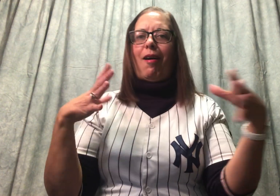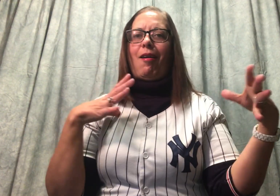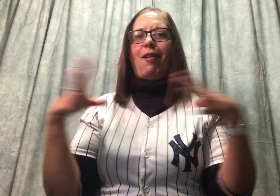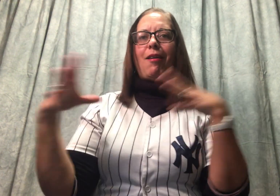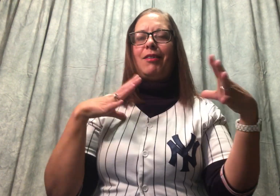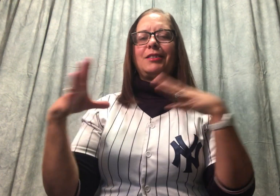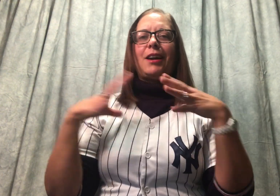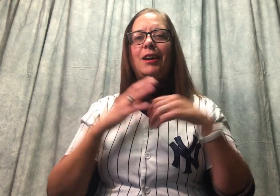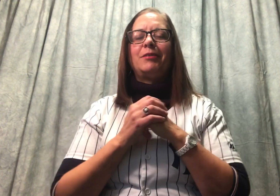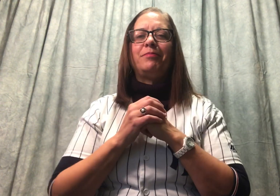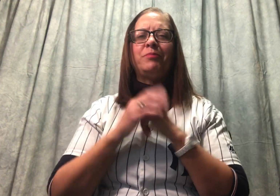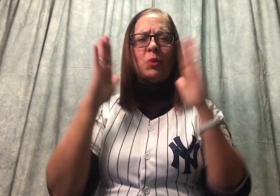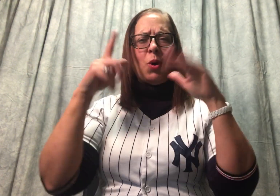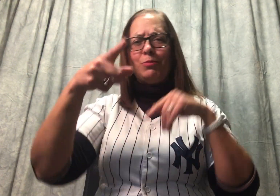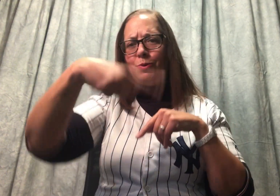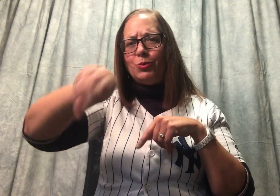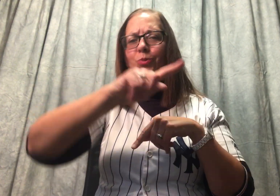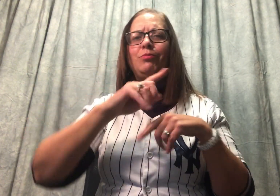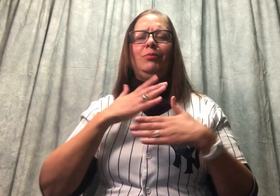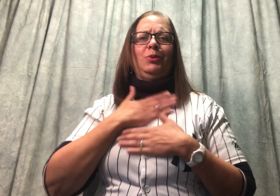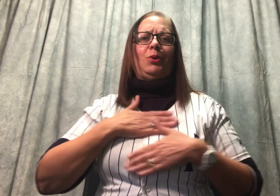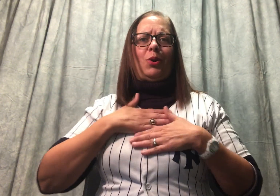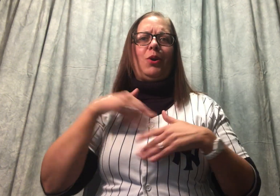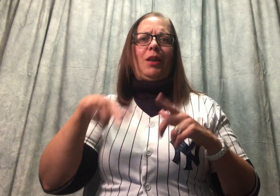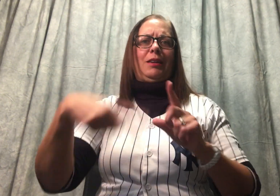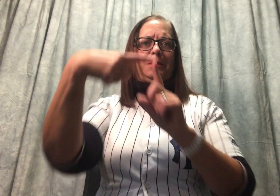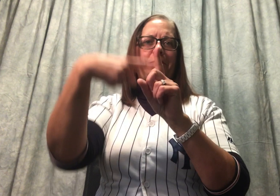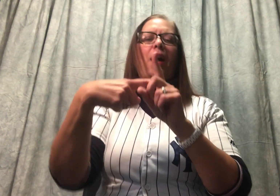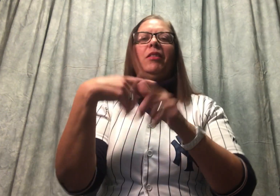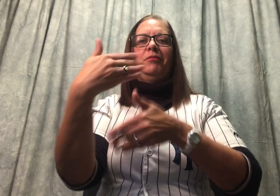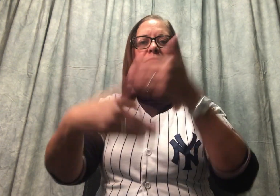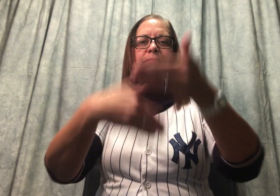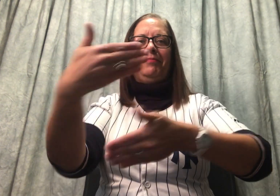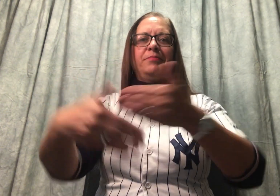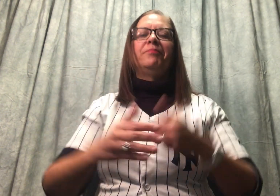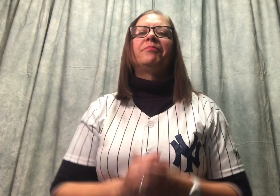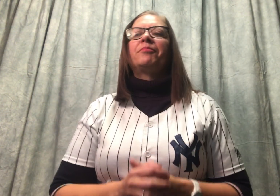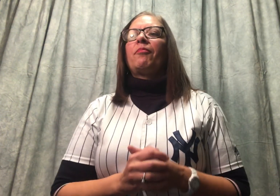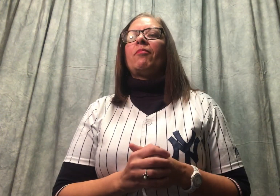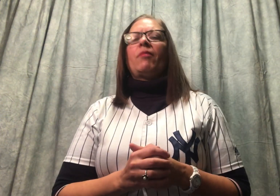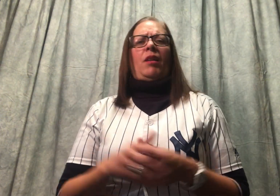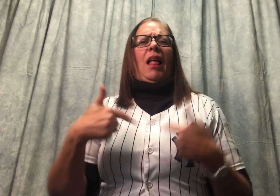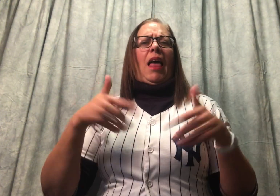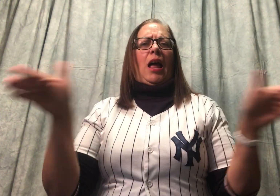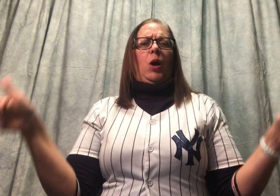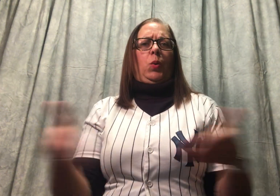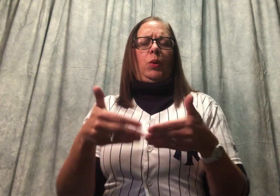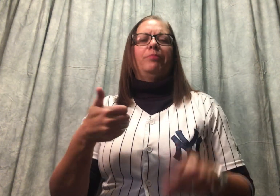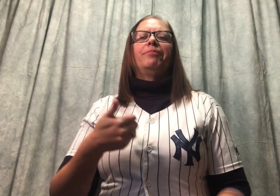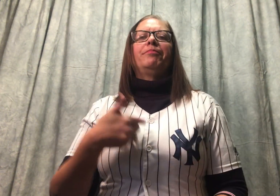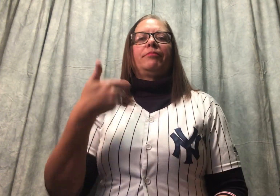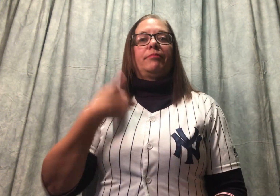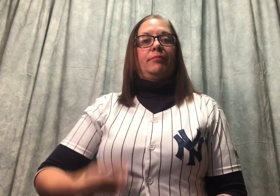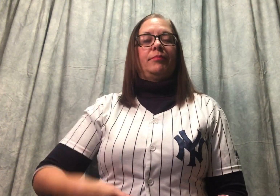...faaarrrrr... ...that... ...so... ...so... ...so... ...so...